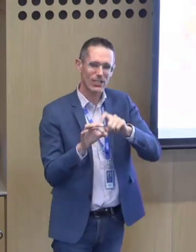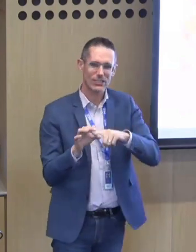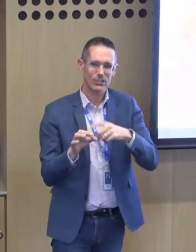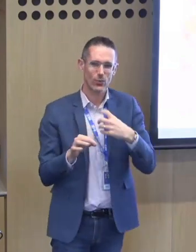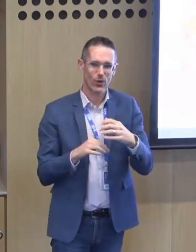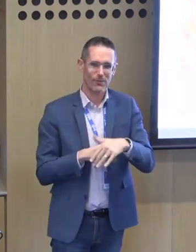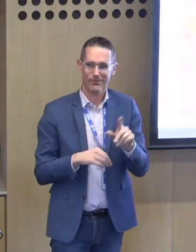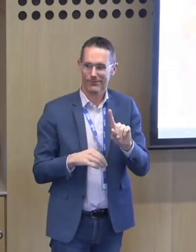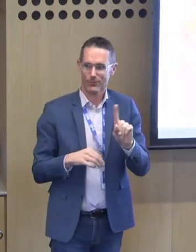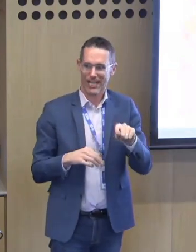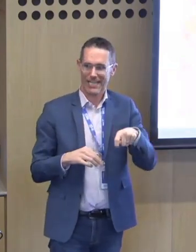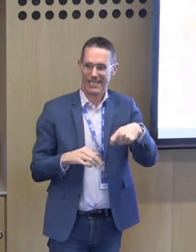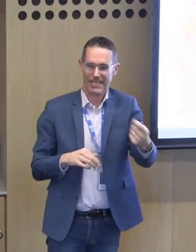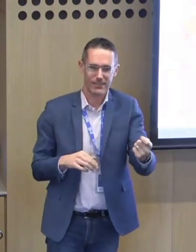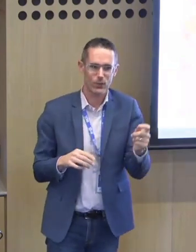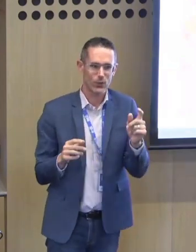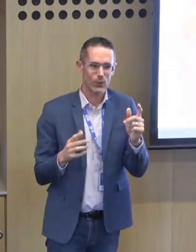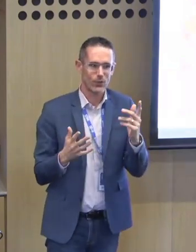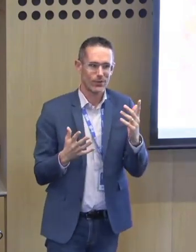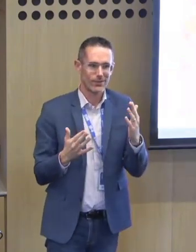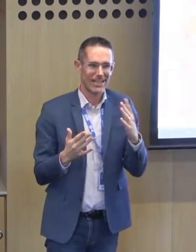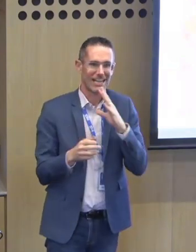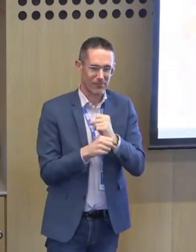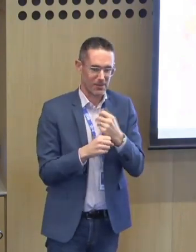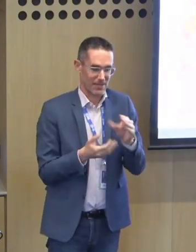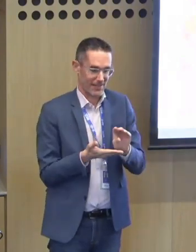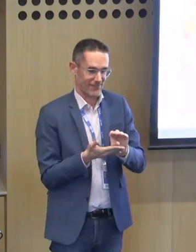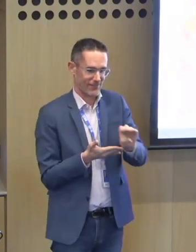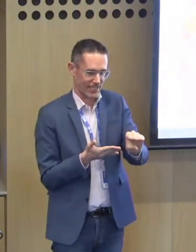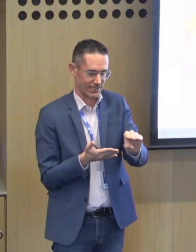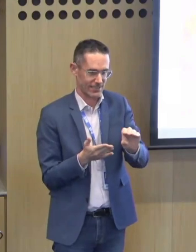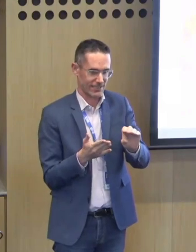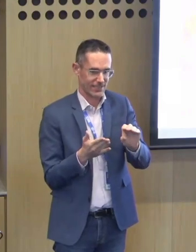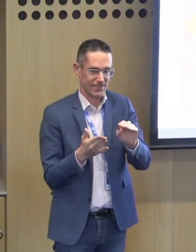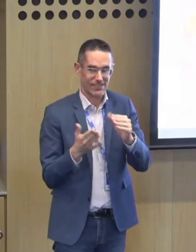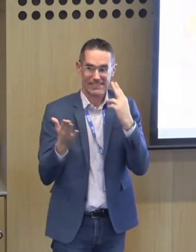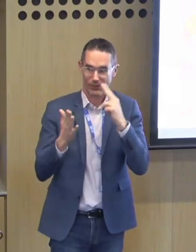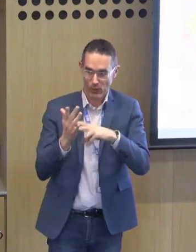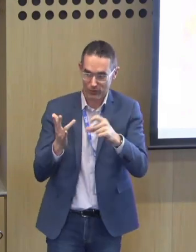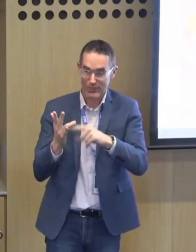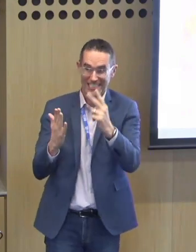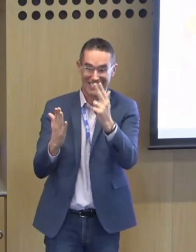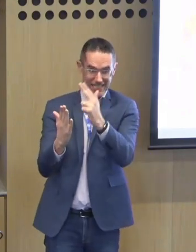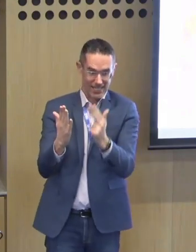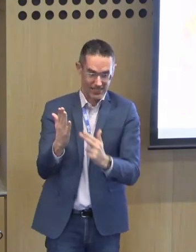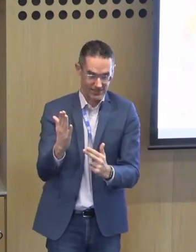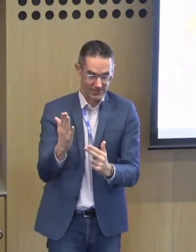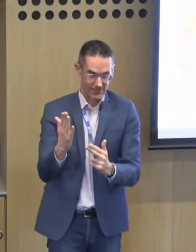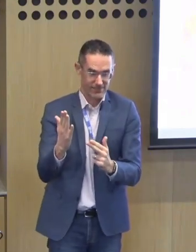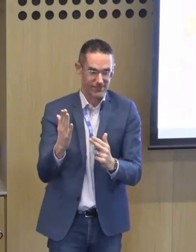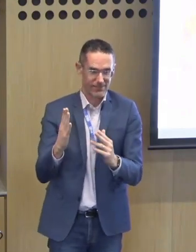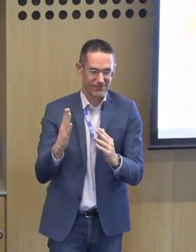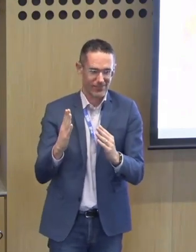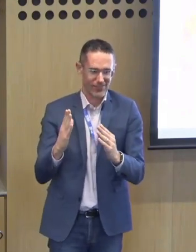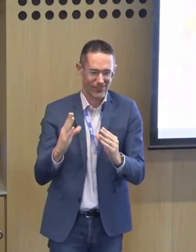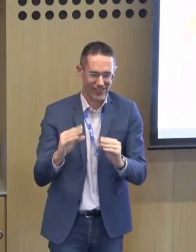that's delivered here i've got a question uh regarding next so the government provides funding to deaf victoria to design a model